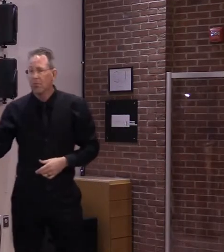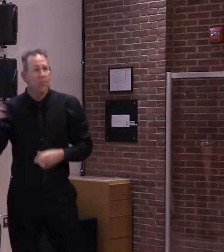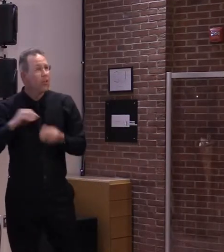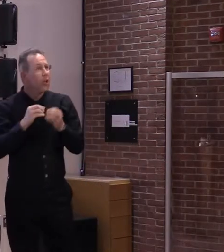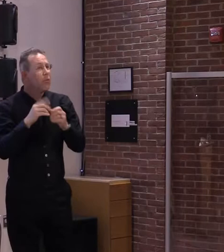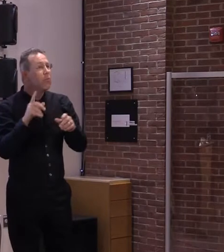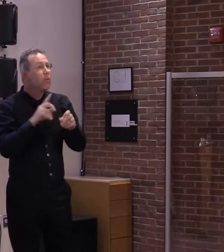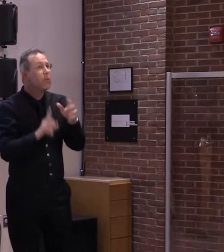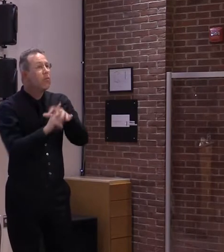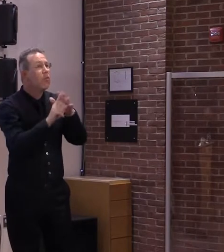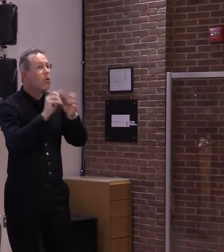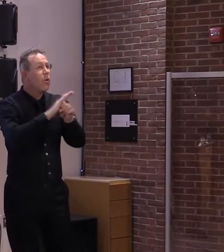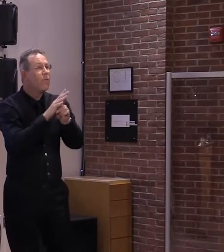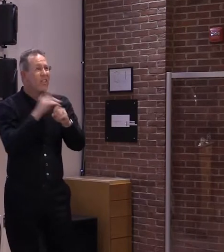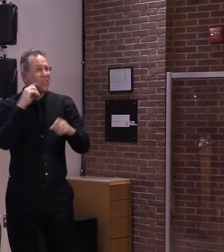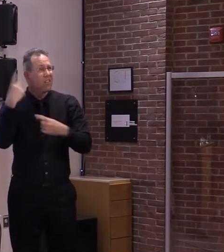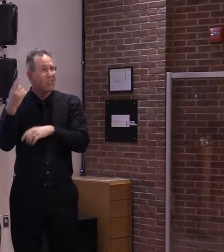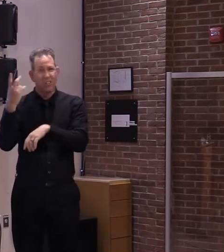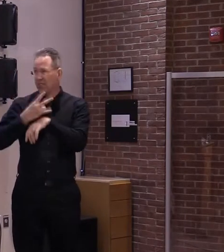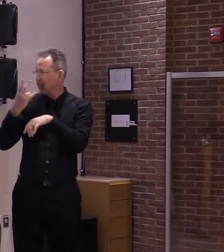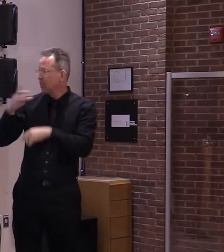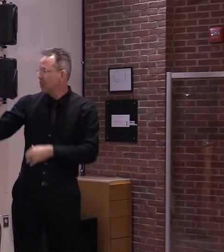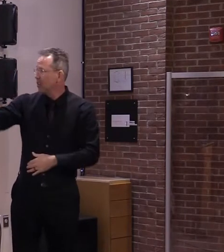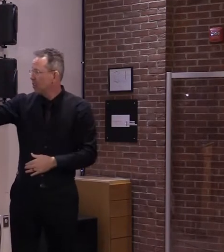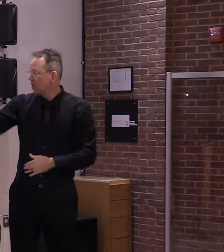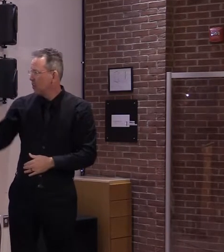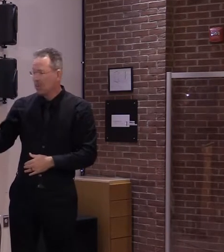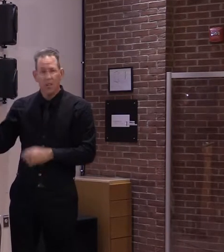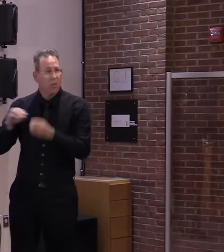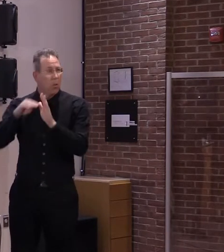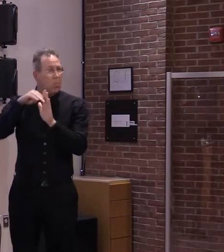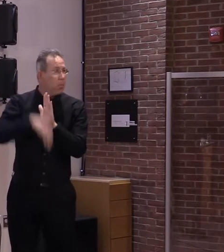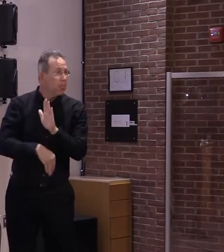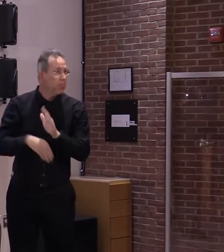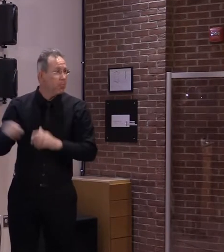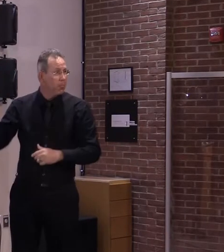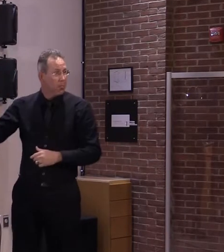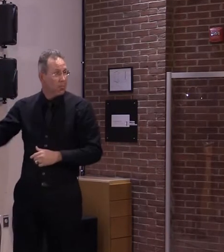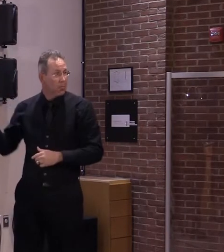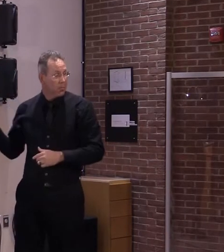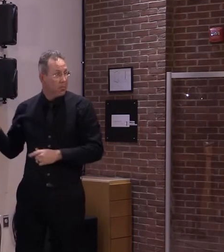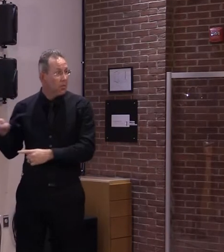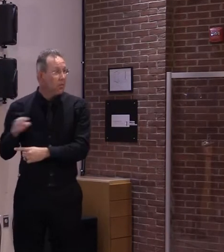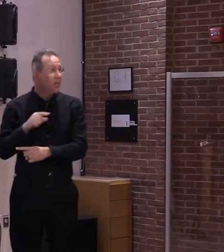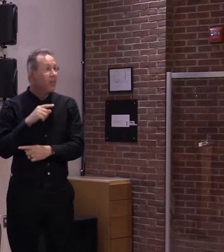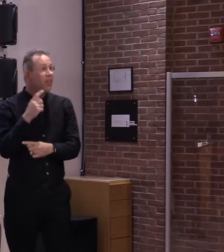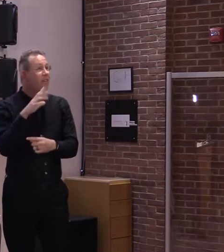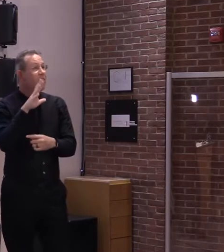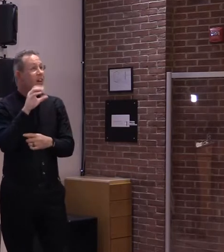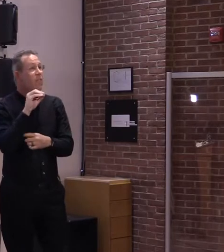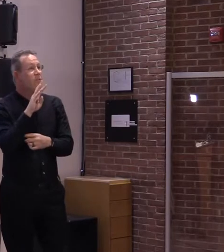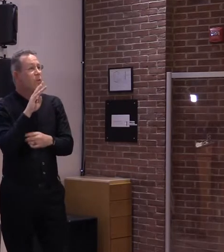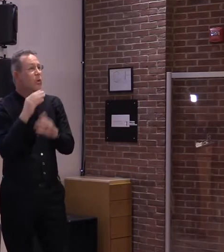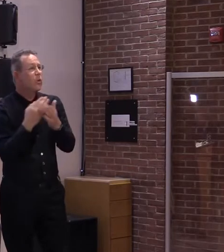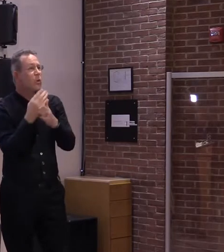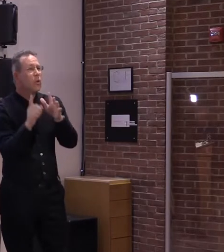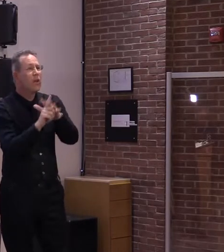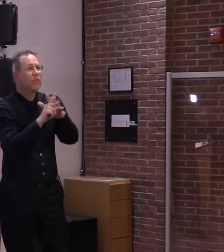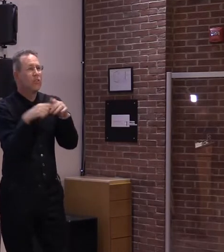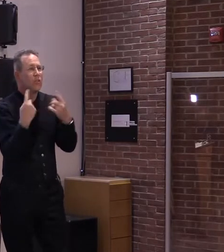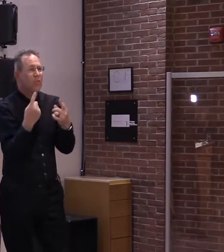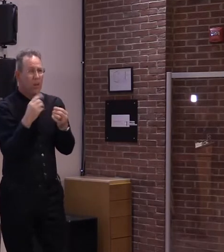reporting 504 new COVID-19 cases, 293 fewer than last week and down